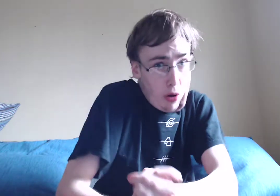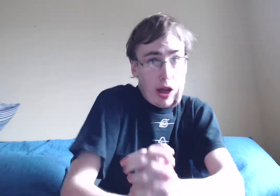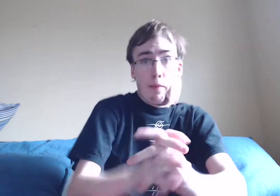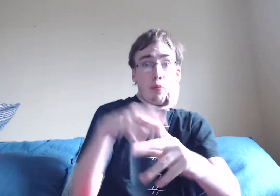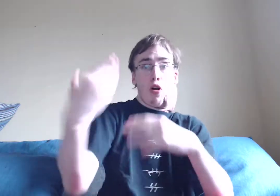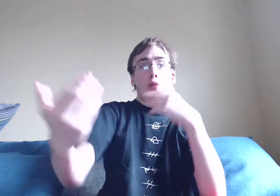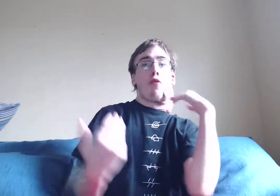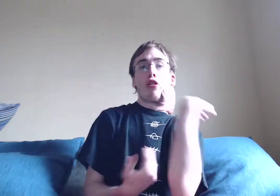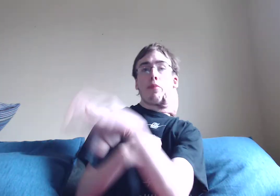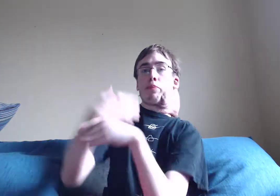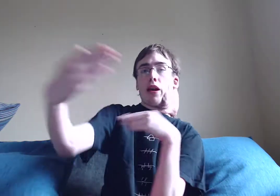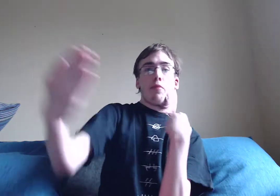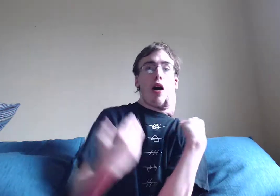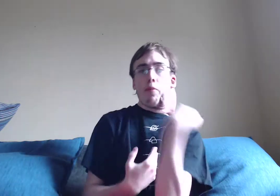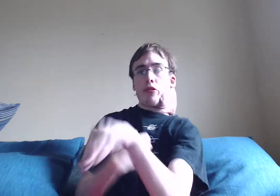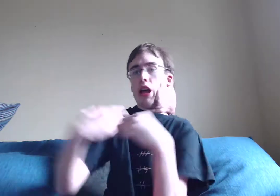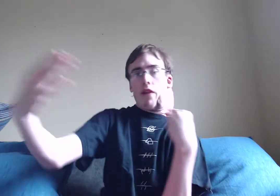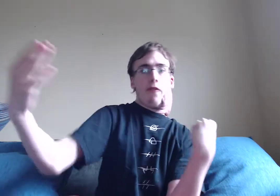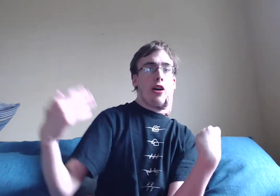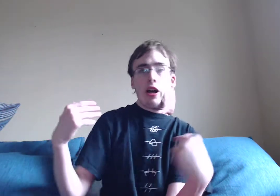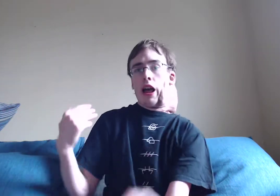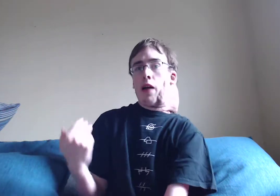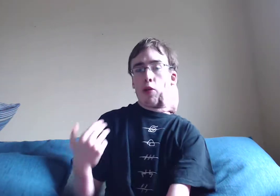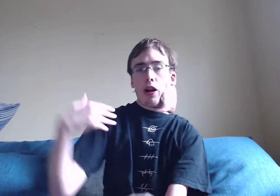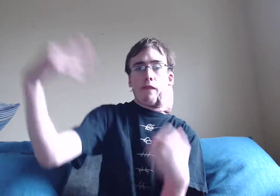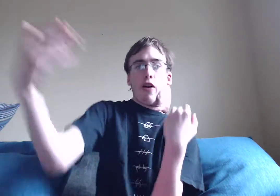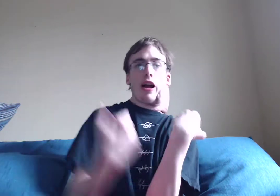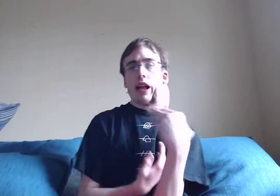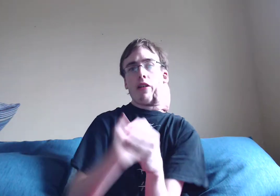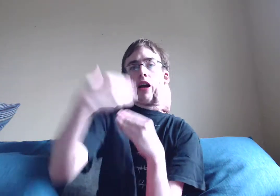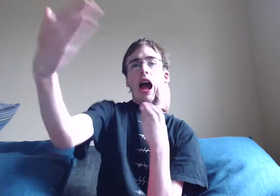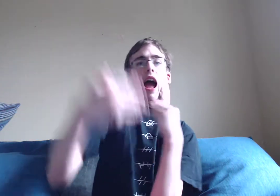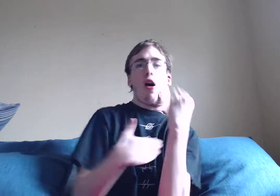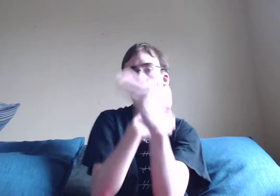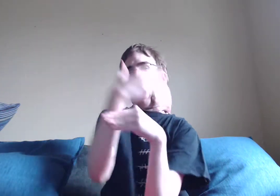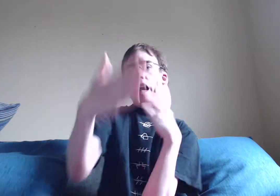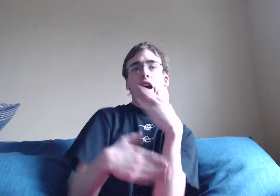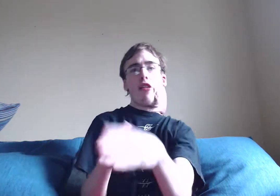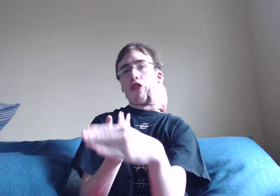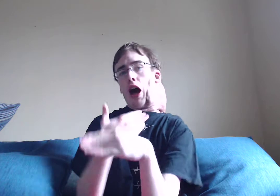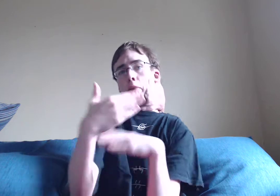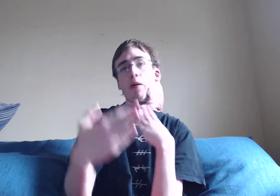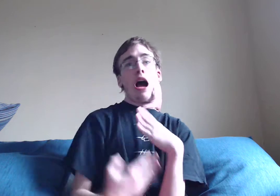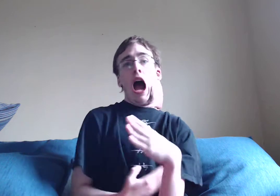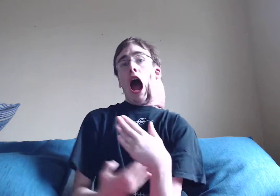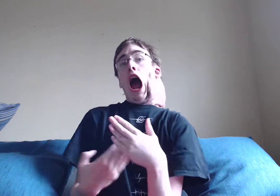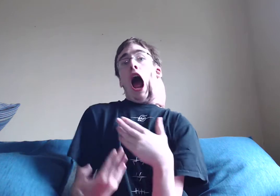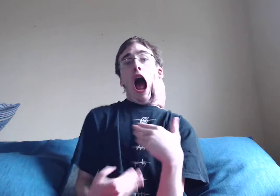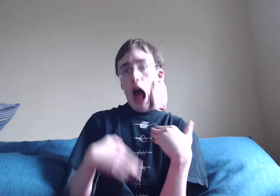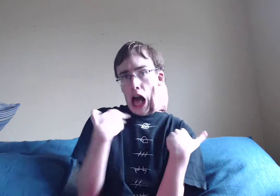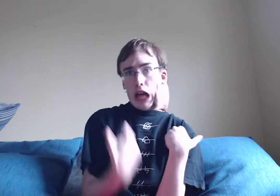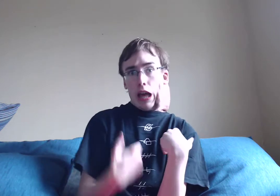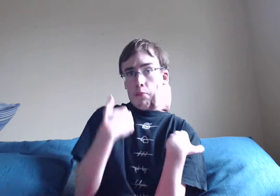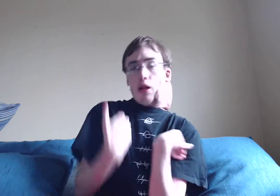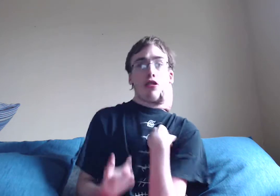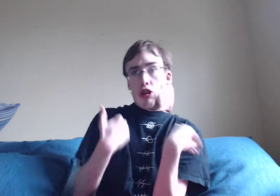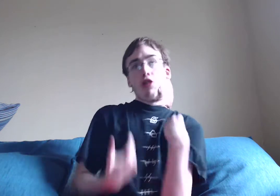of that Brooke vs. Big Mom stuff. And we're going to find out how that ends up. I am assuming,